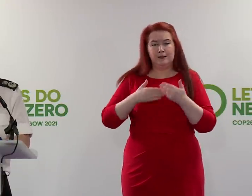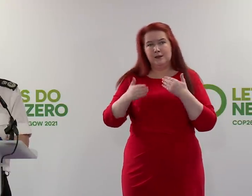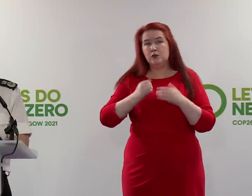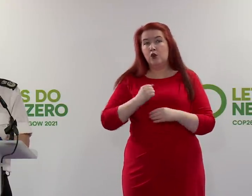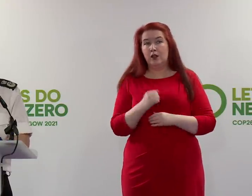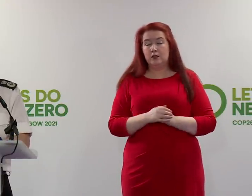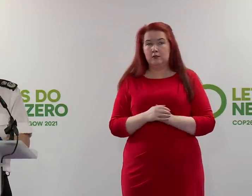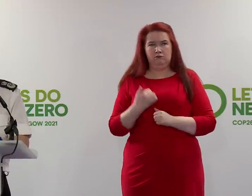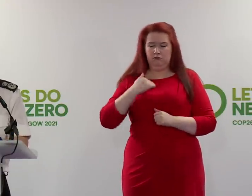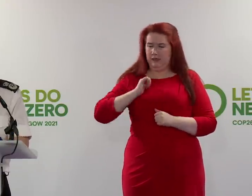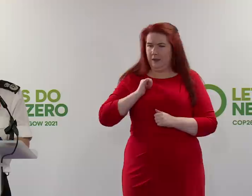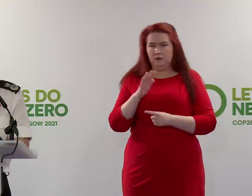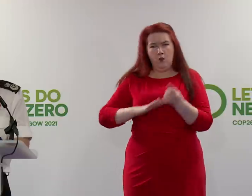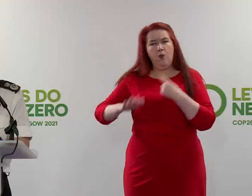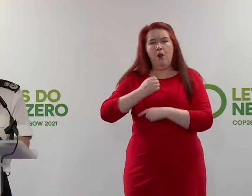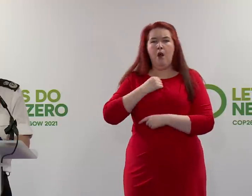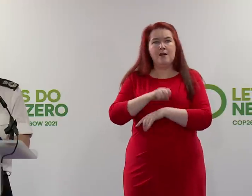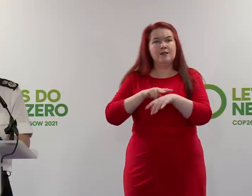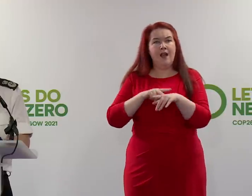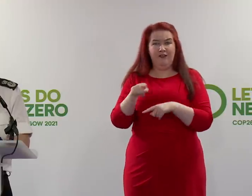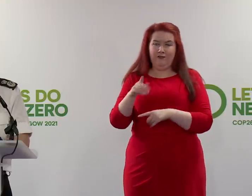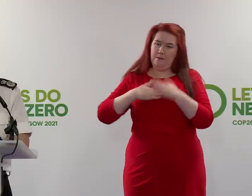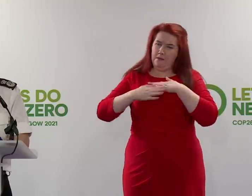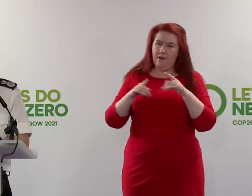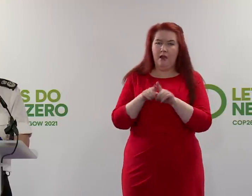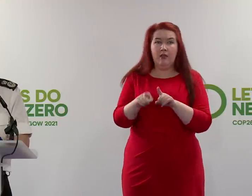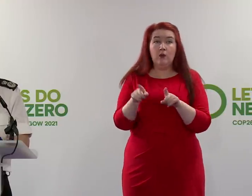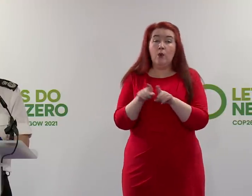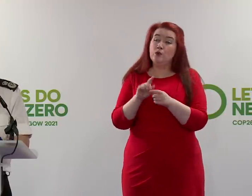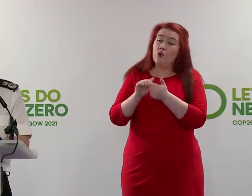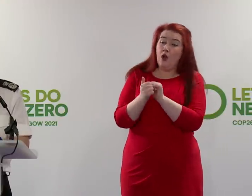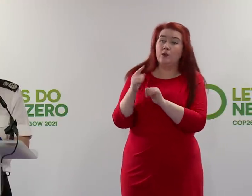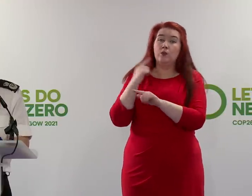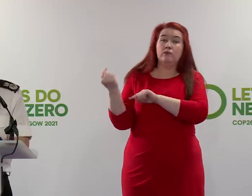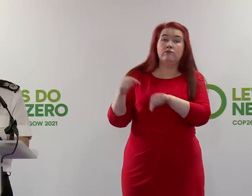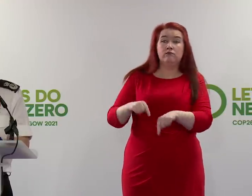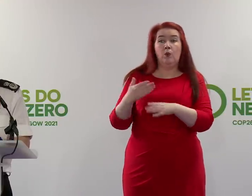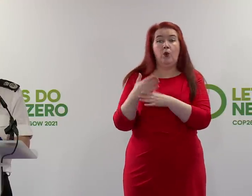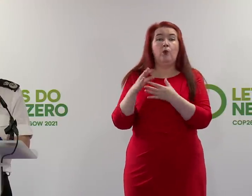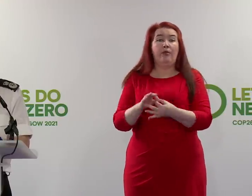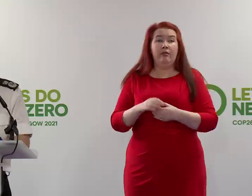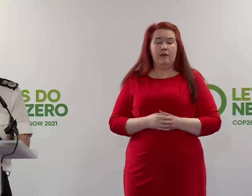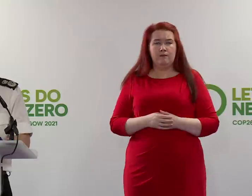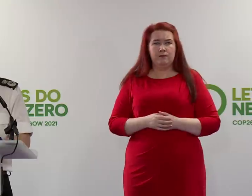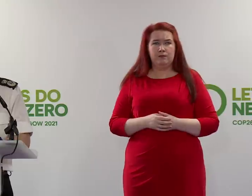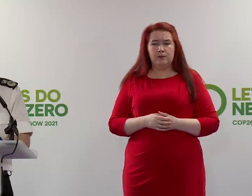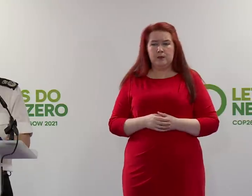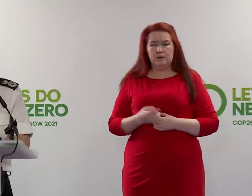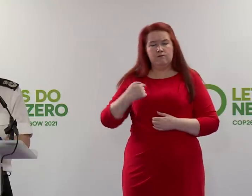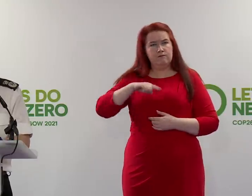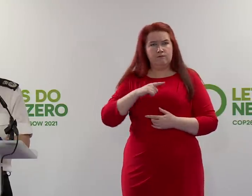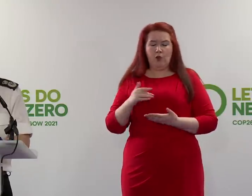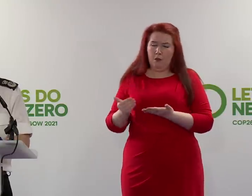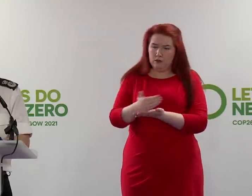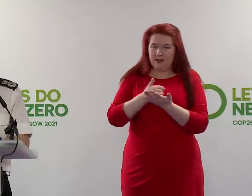from everyone in Police Scotland and from our colleagues who will be supporting us. We will protect the rights of